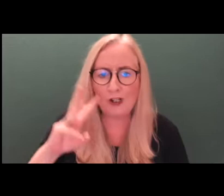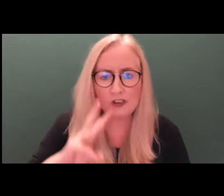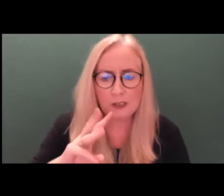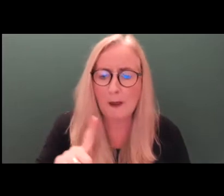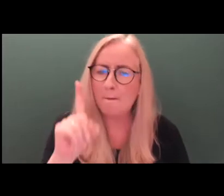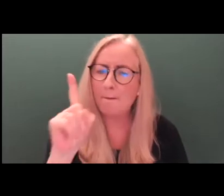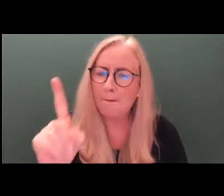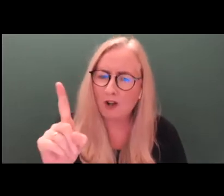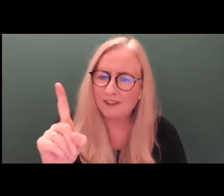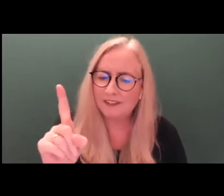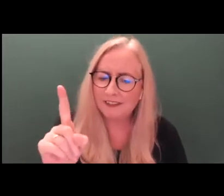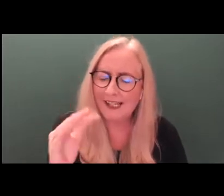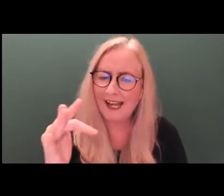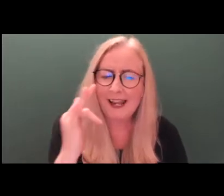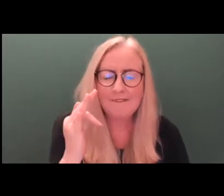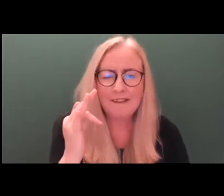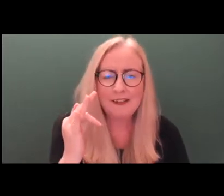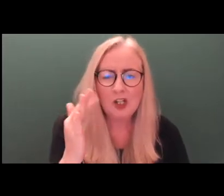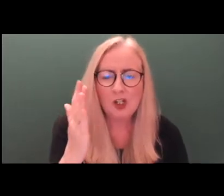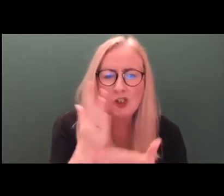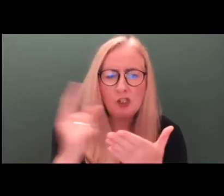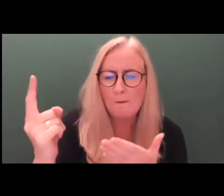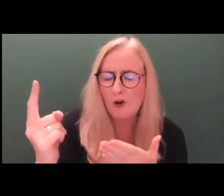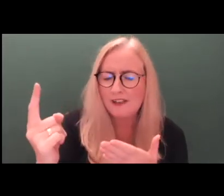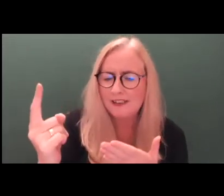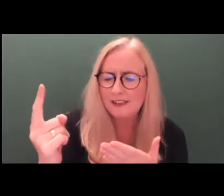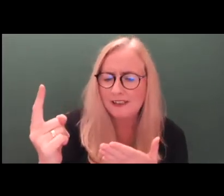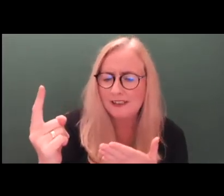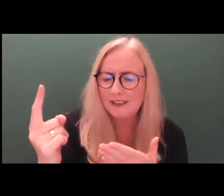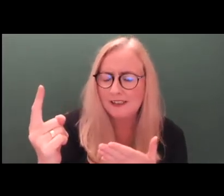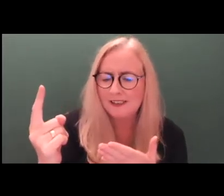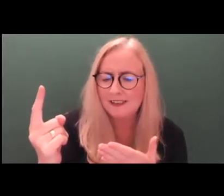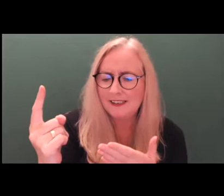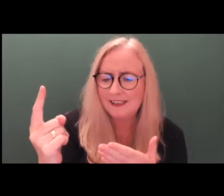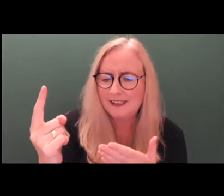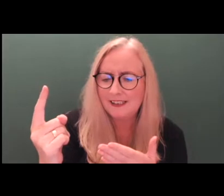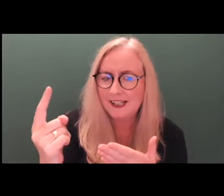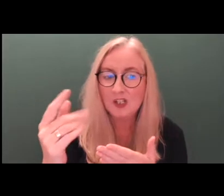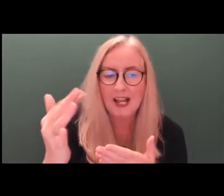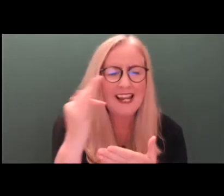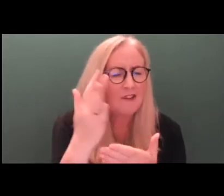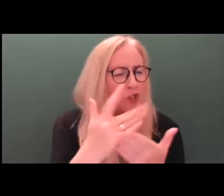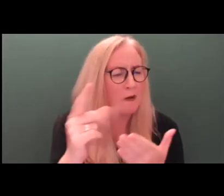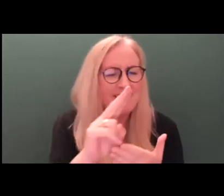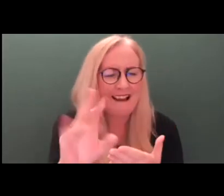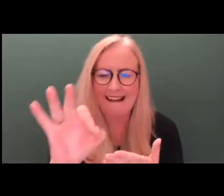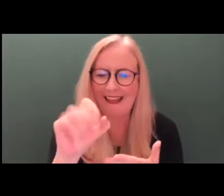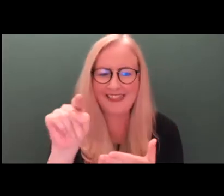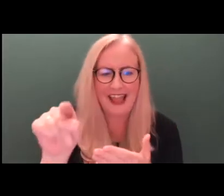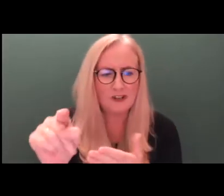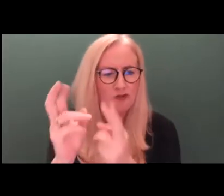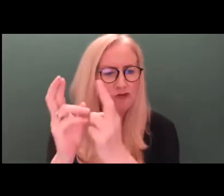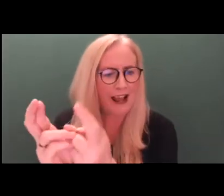someone doesn't get it right. We can't blame